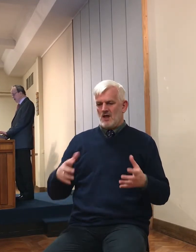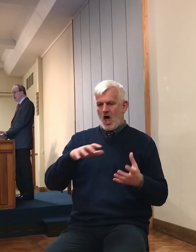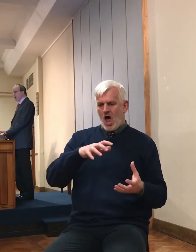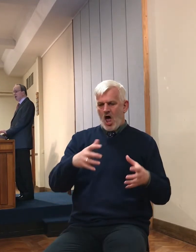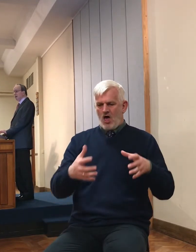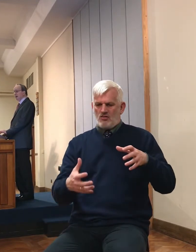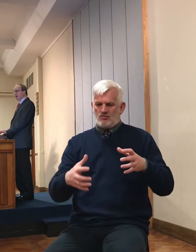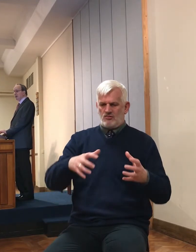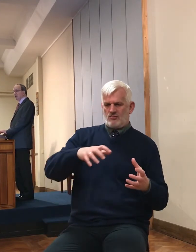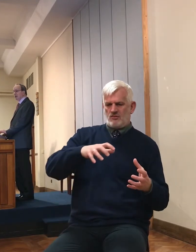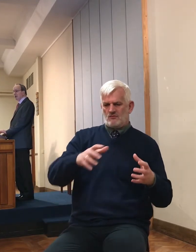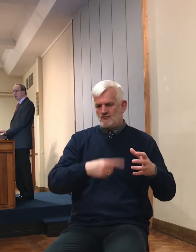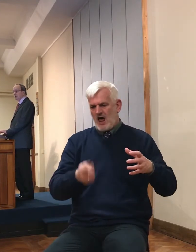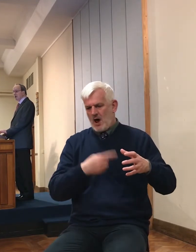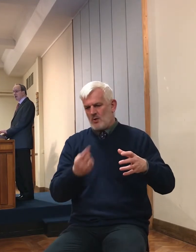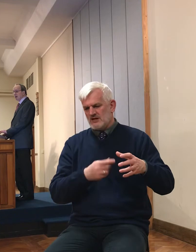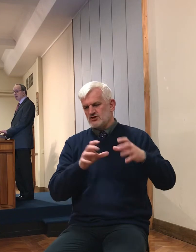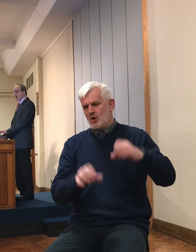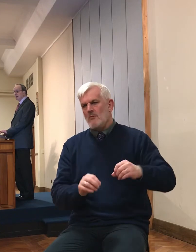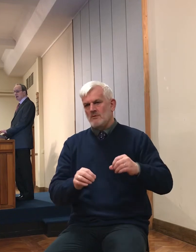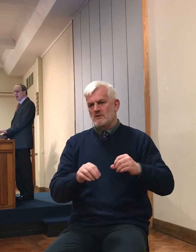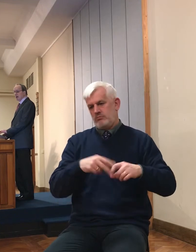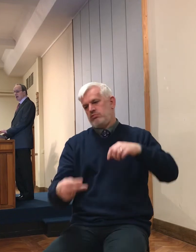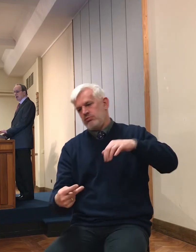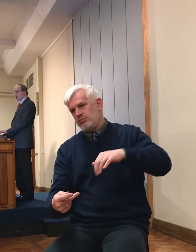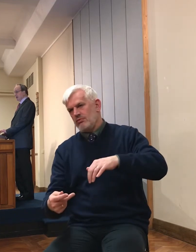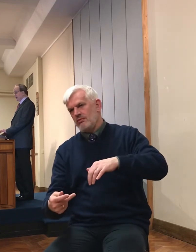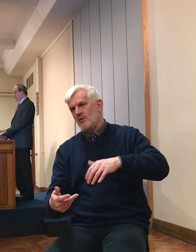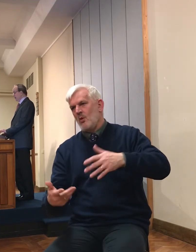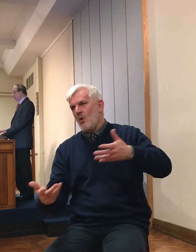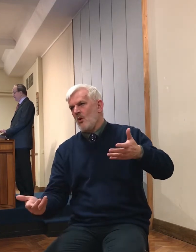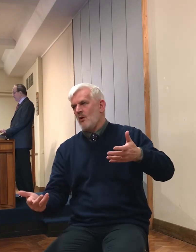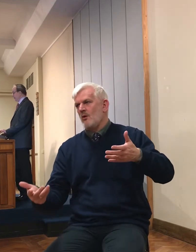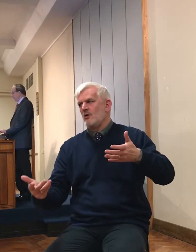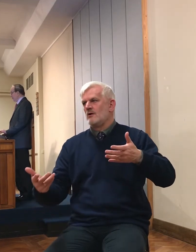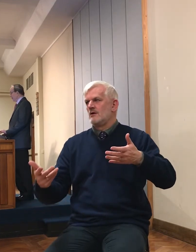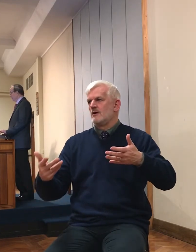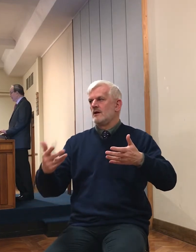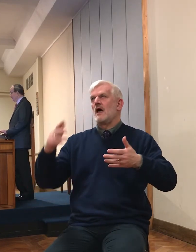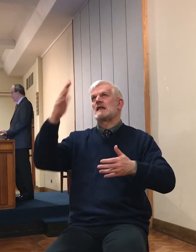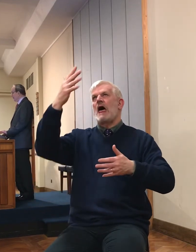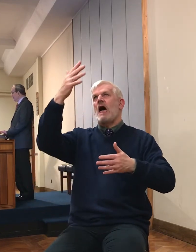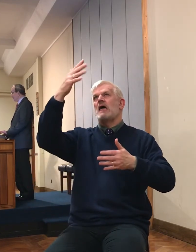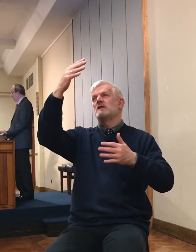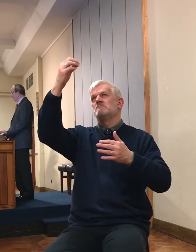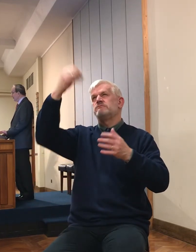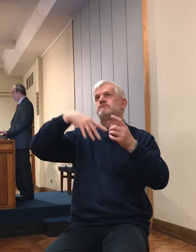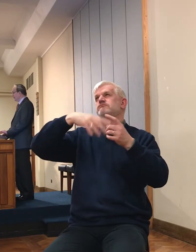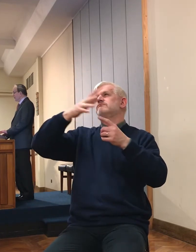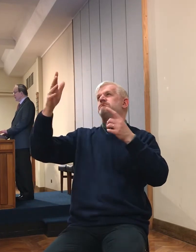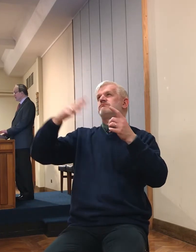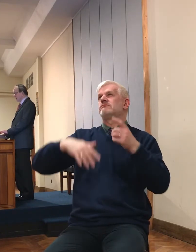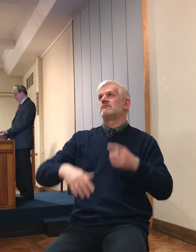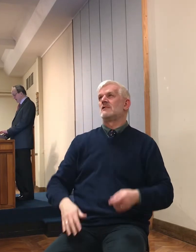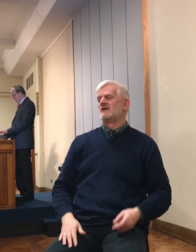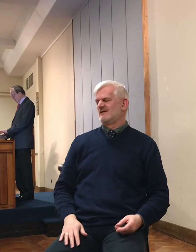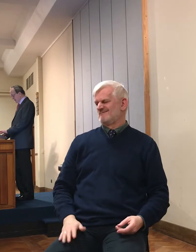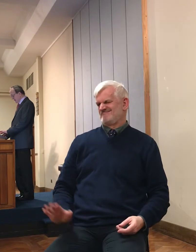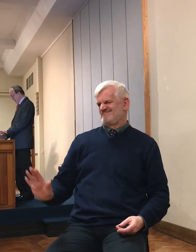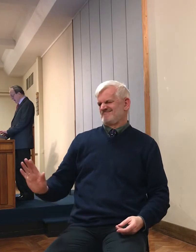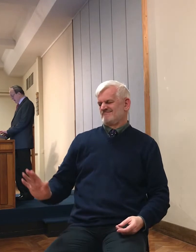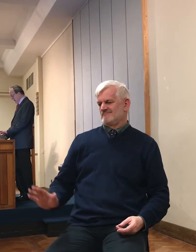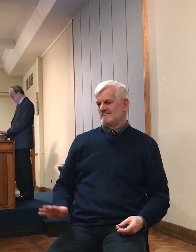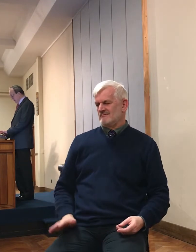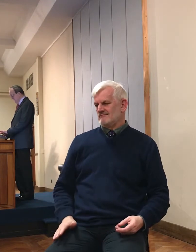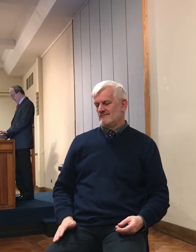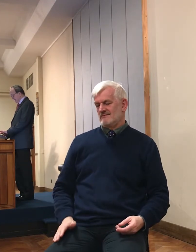had the clue about those things, and I can't say it interestingly all that much. It happened. God did